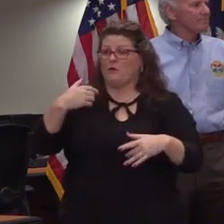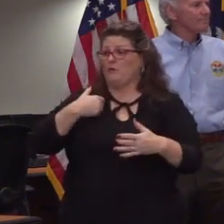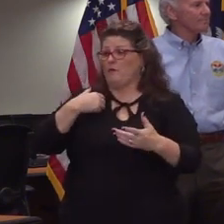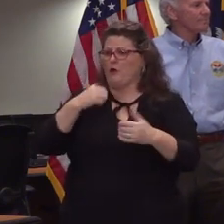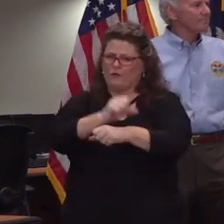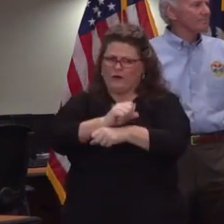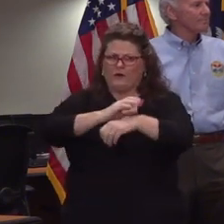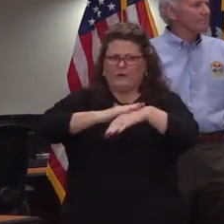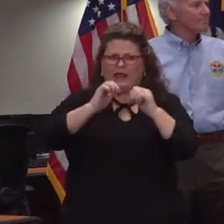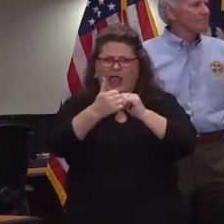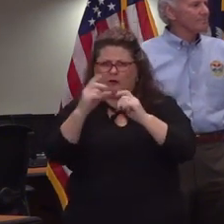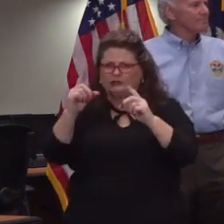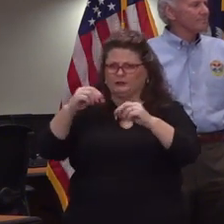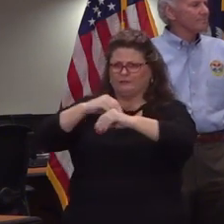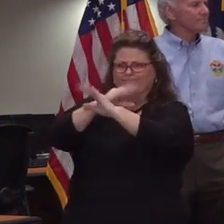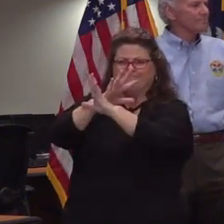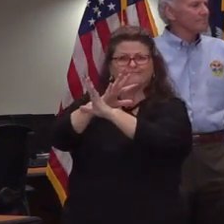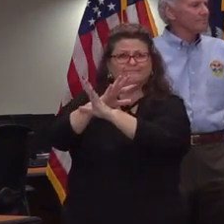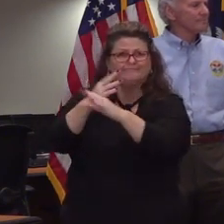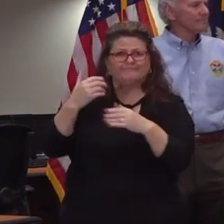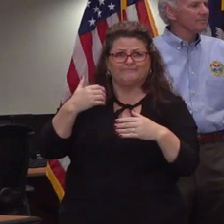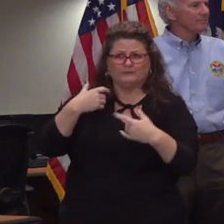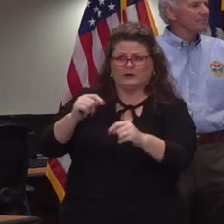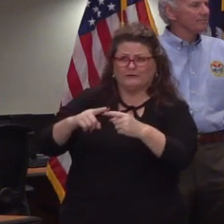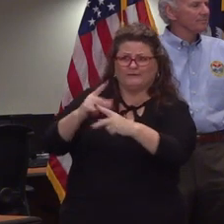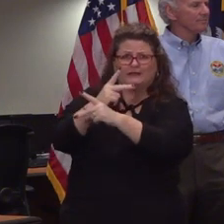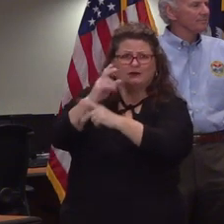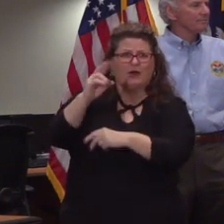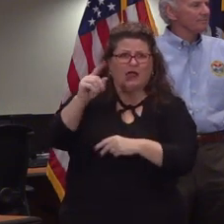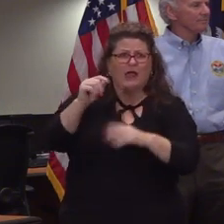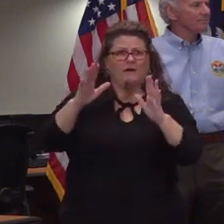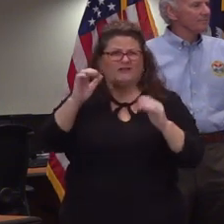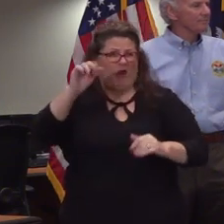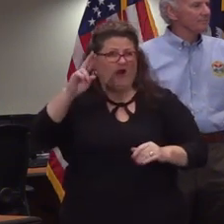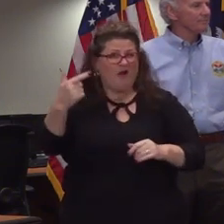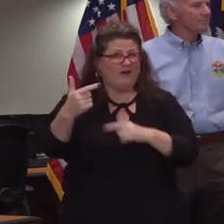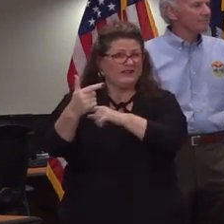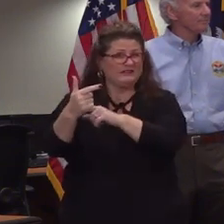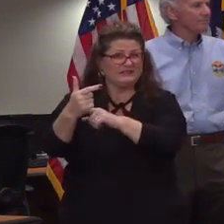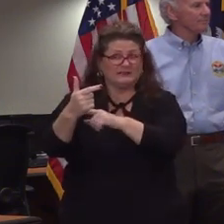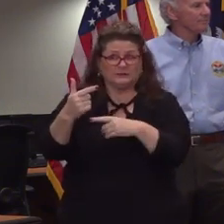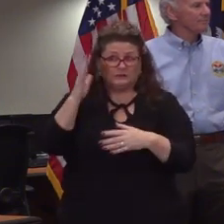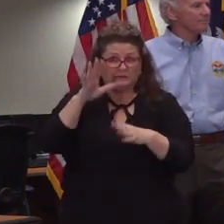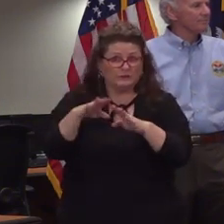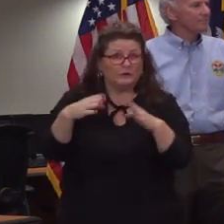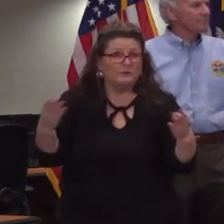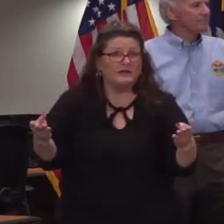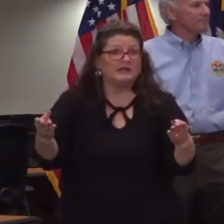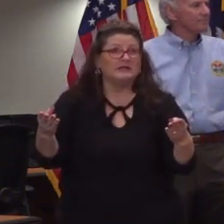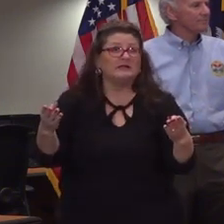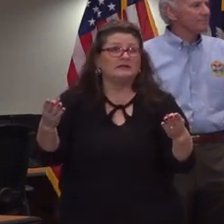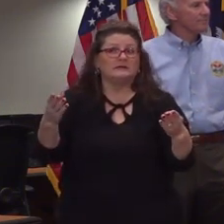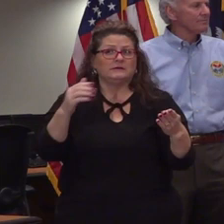if that is how we have to do that but even going forward to thinking about august and how school will be able to open i plan to